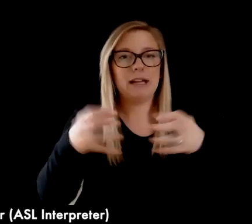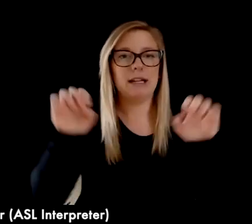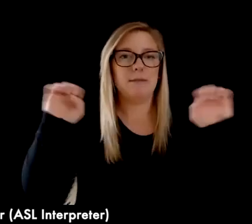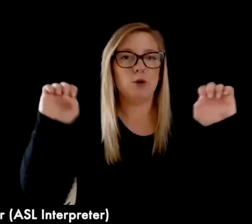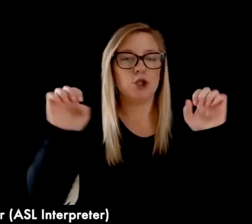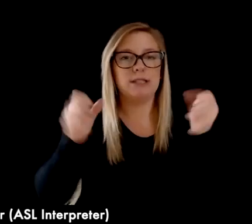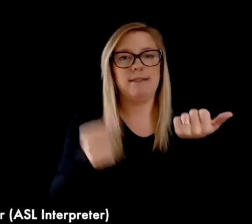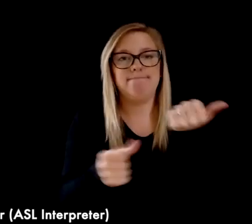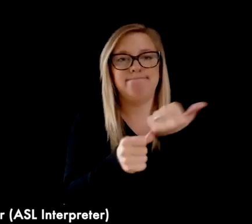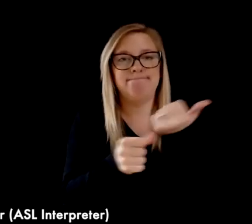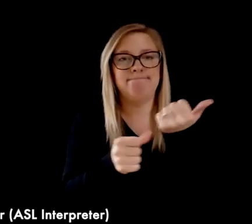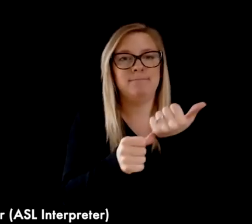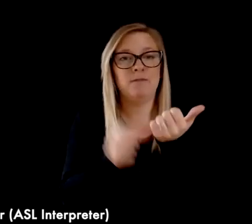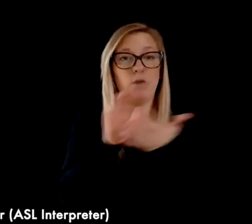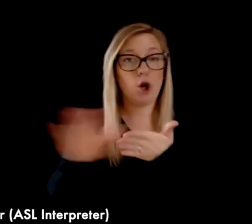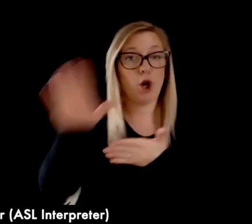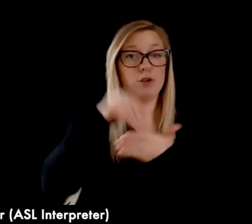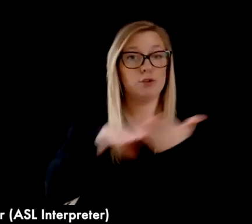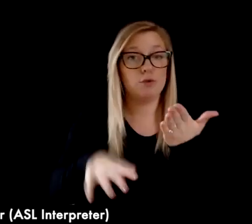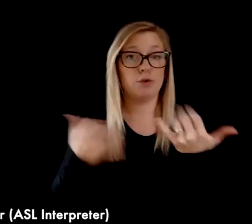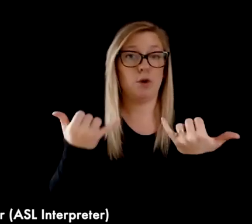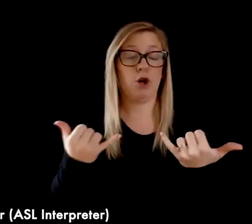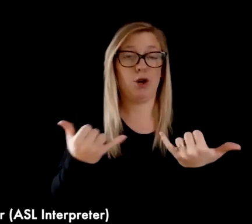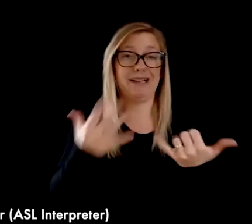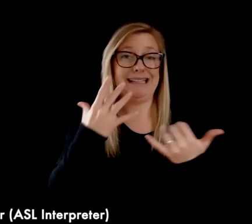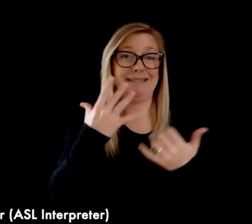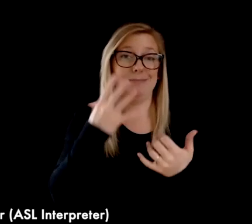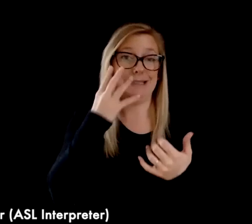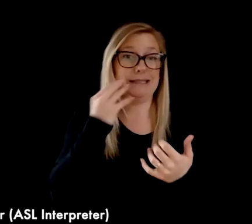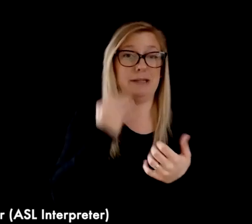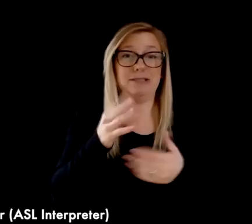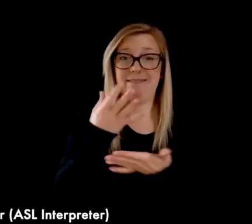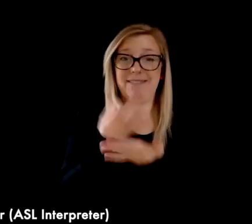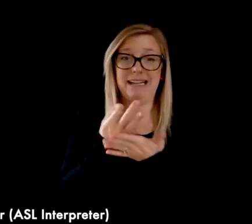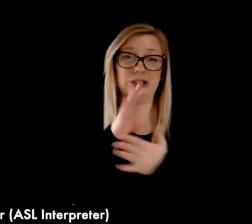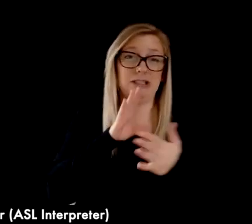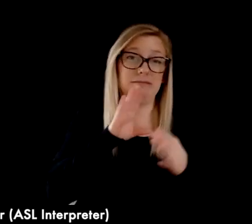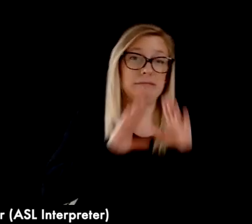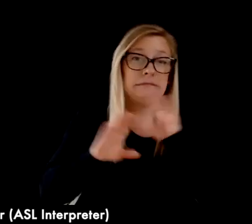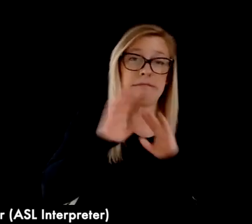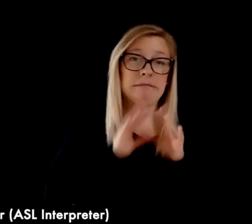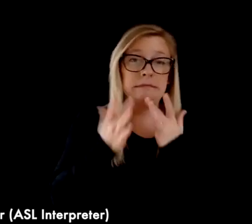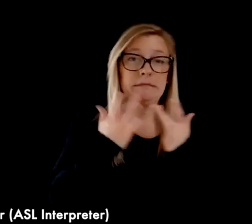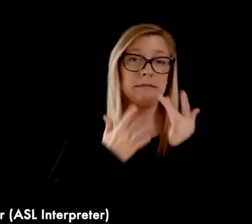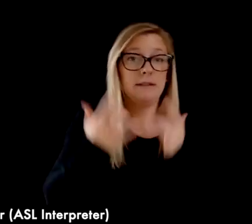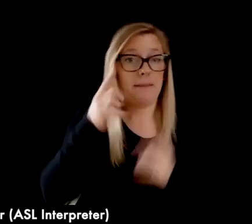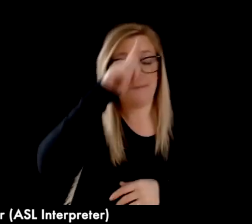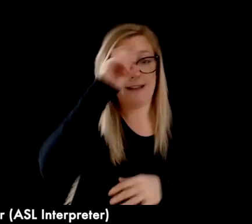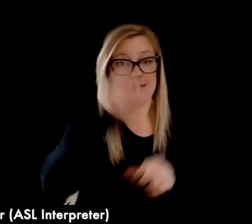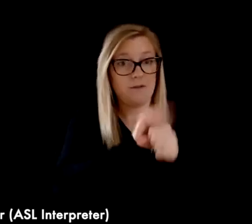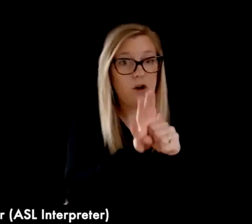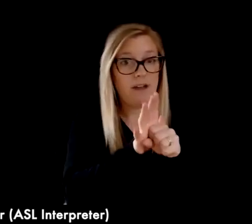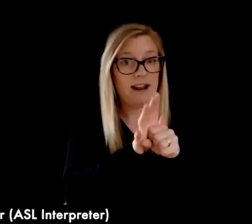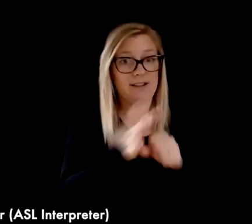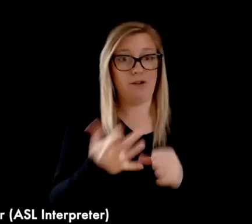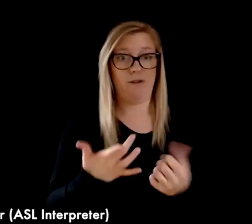students facing temporary financial hardships due to COVID-19, which may threaten a student's ability to